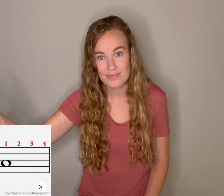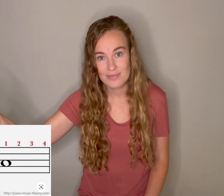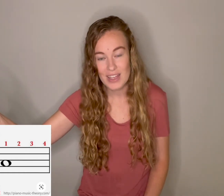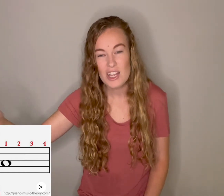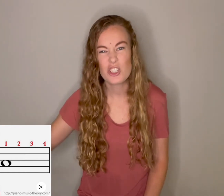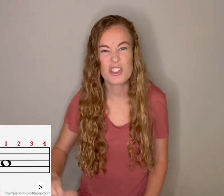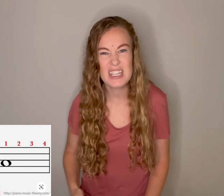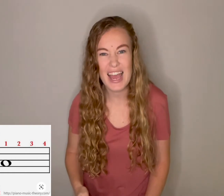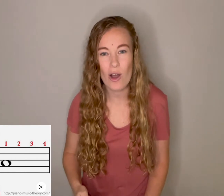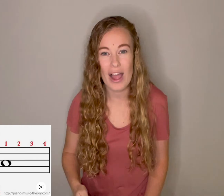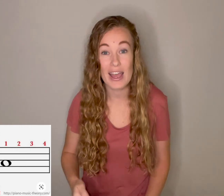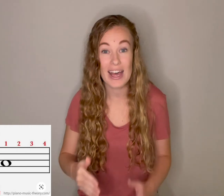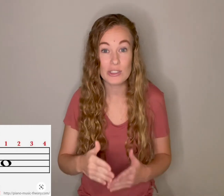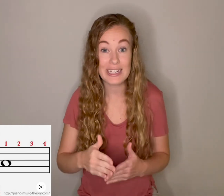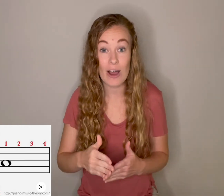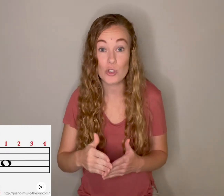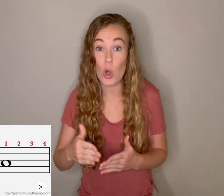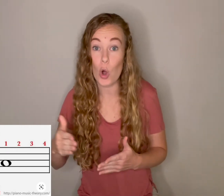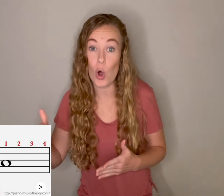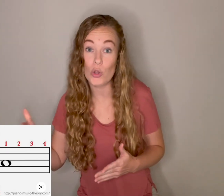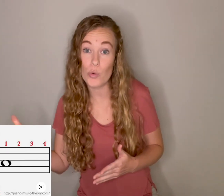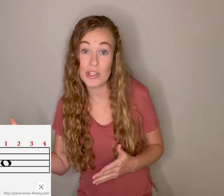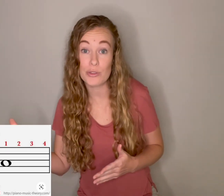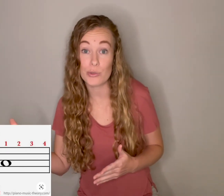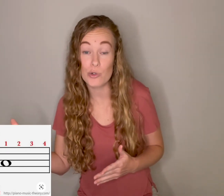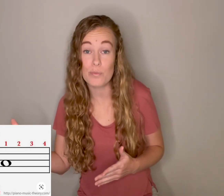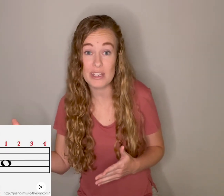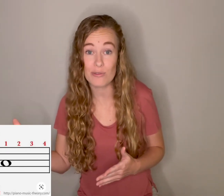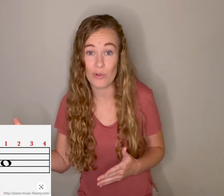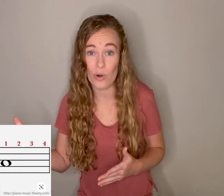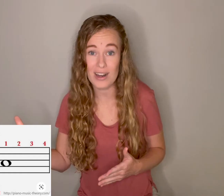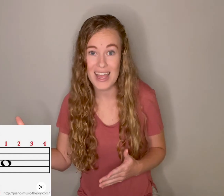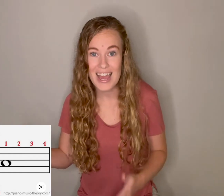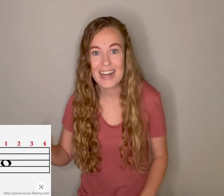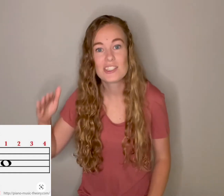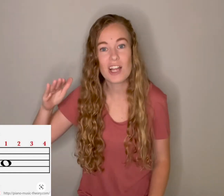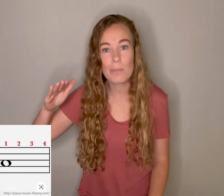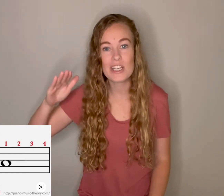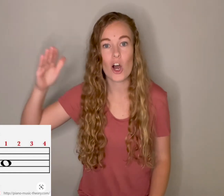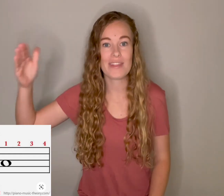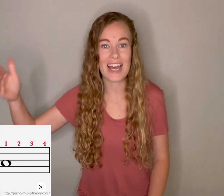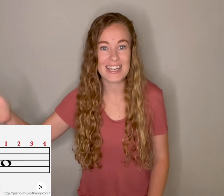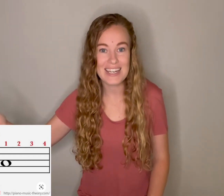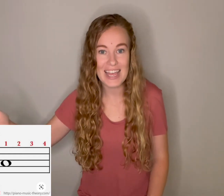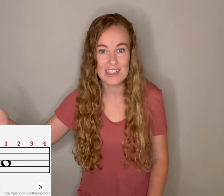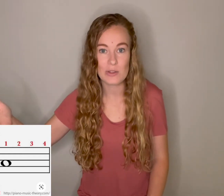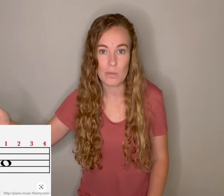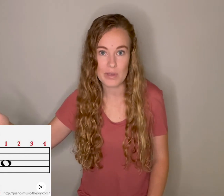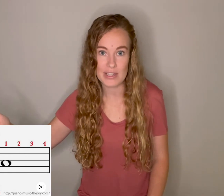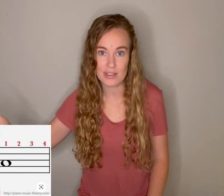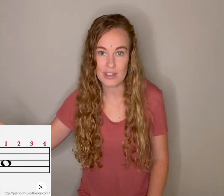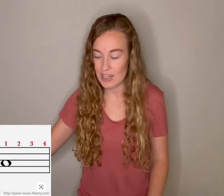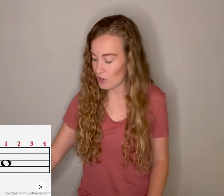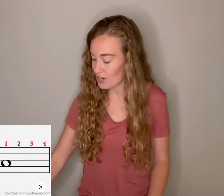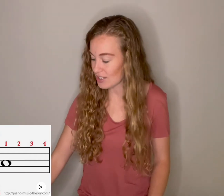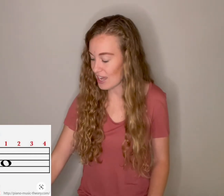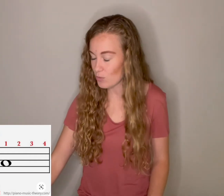Do you see how I held it out all the way through beat four and I stopped it on that next beat? Here it is again with the